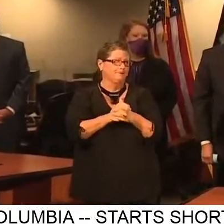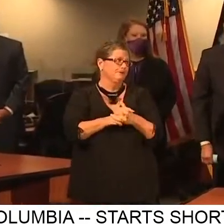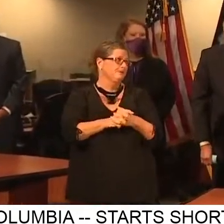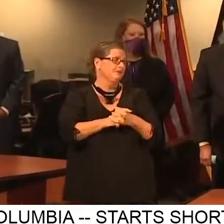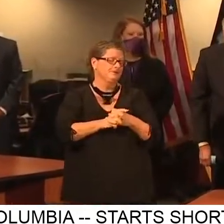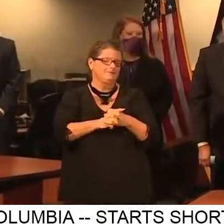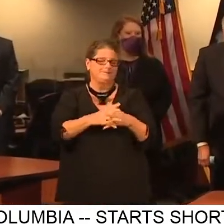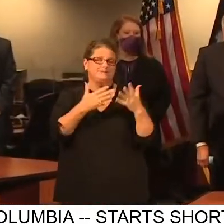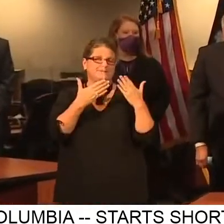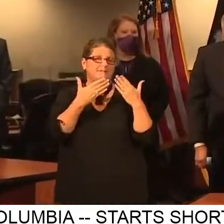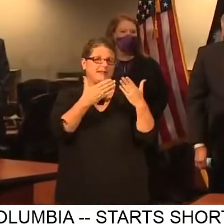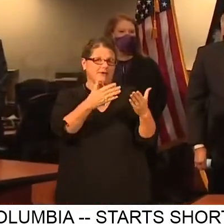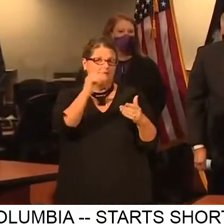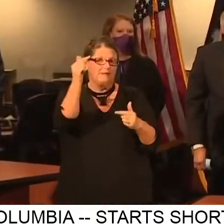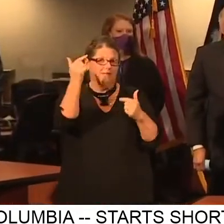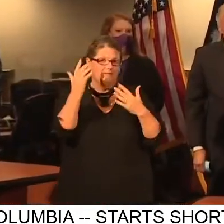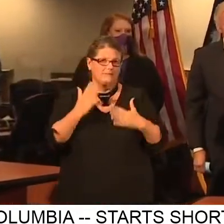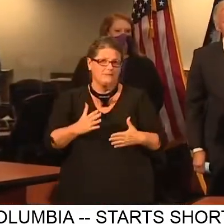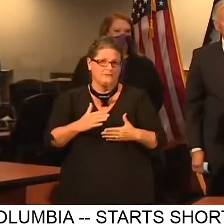Thank you, Governor.